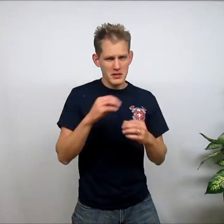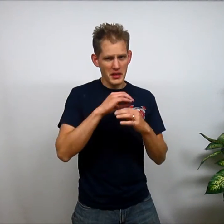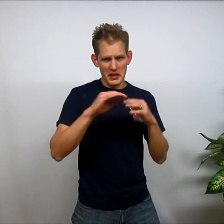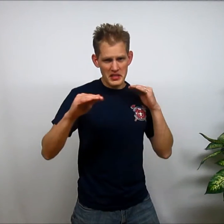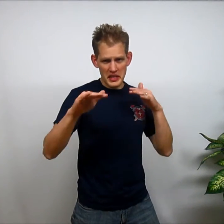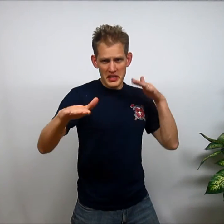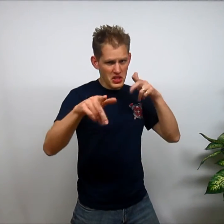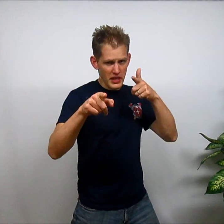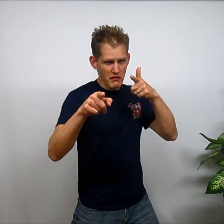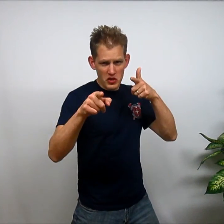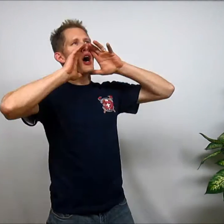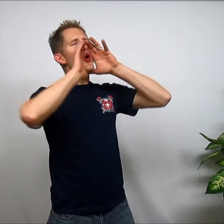I'll send ninjas after you.